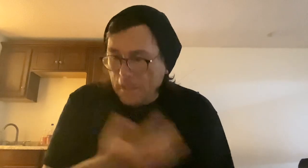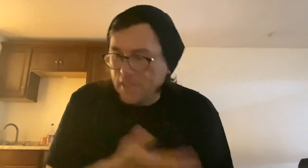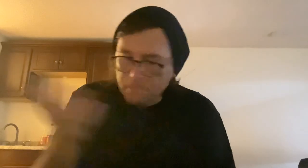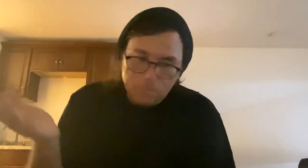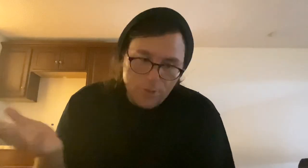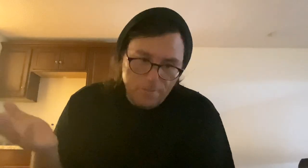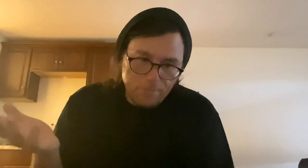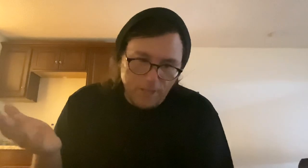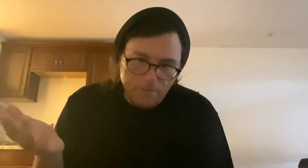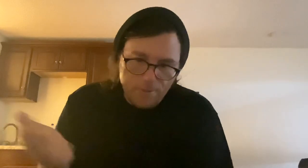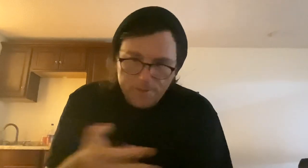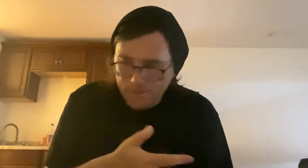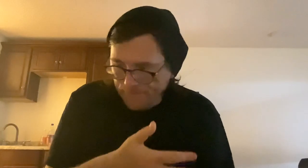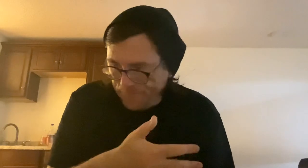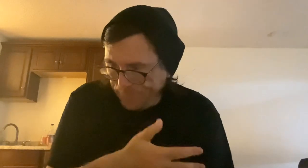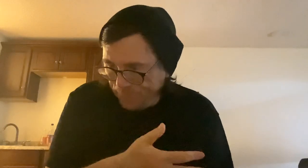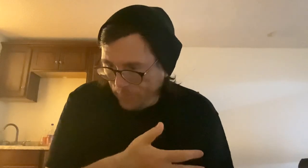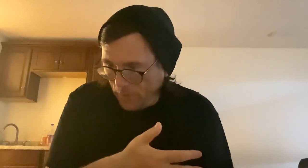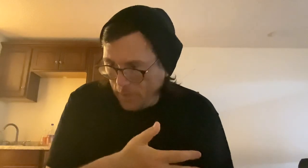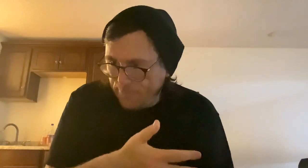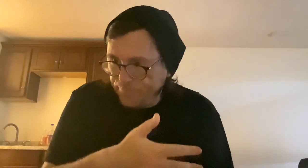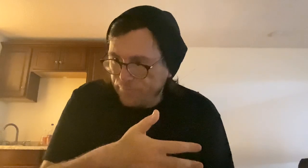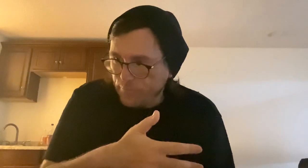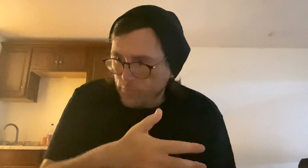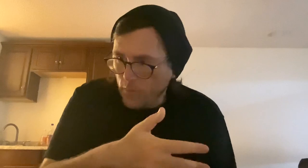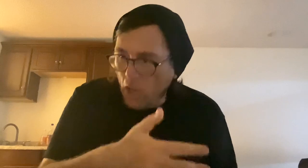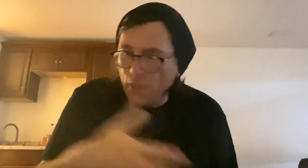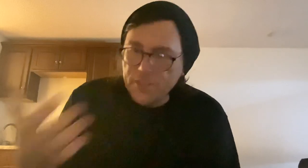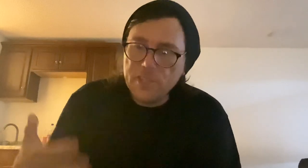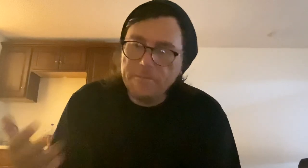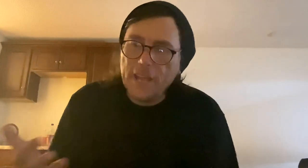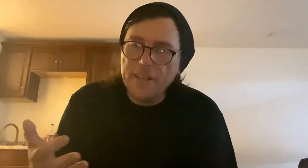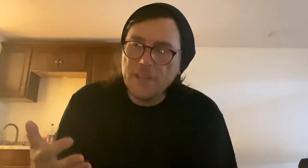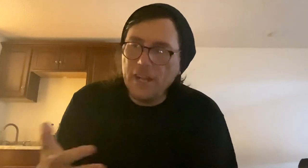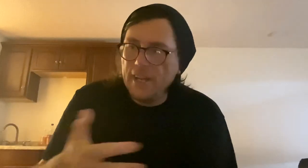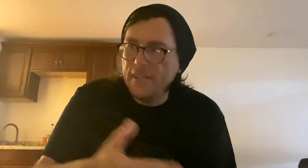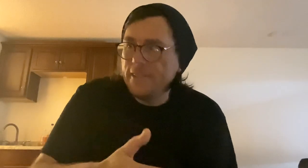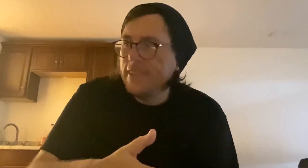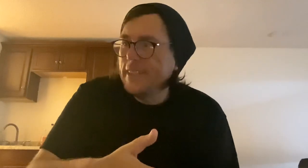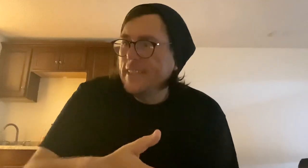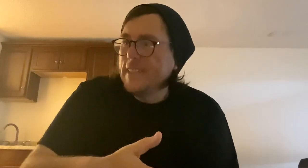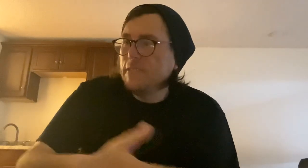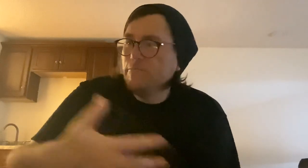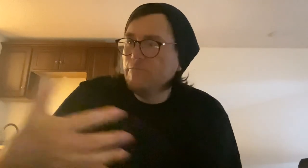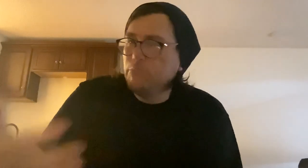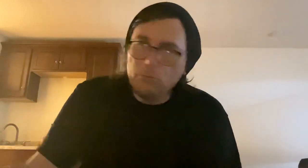basic membership covers all the stuff that will